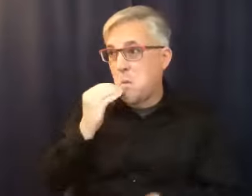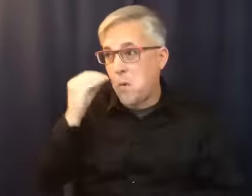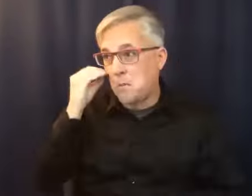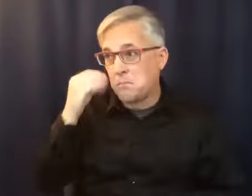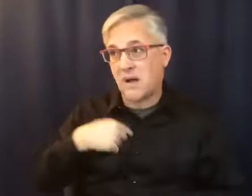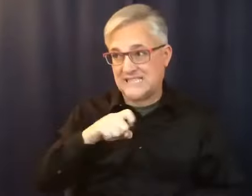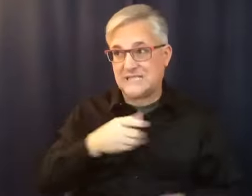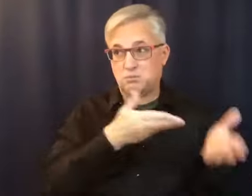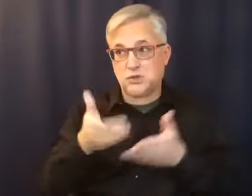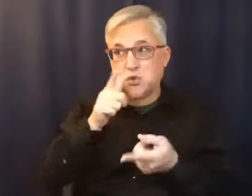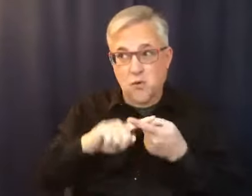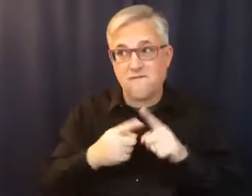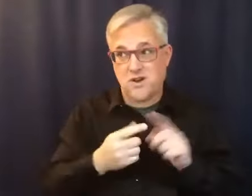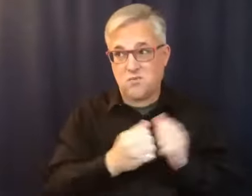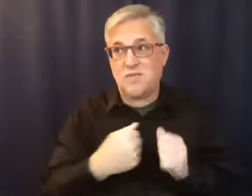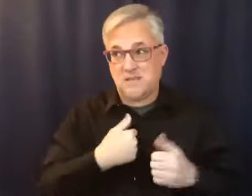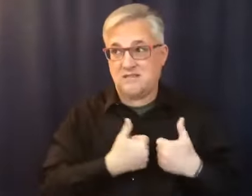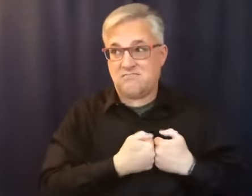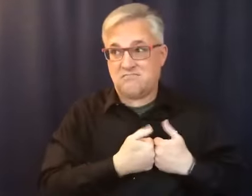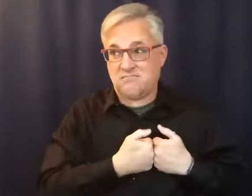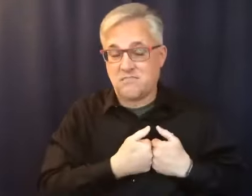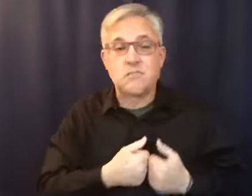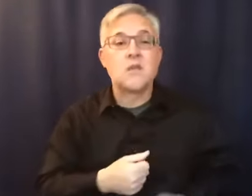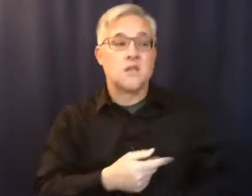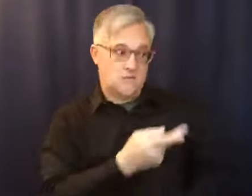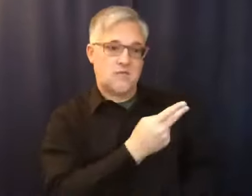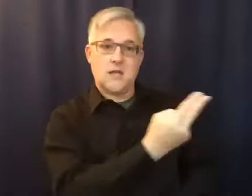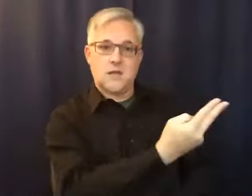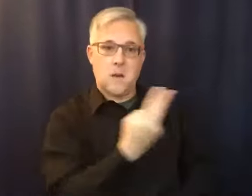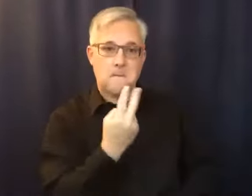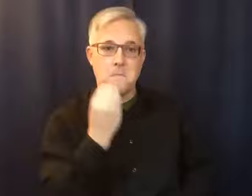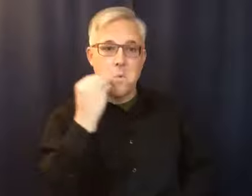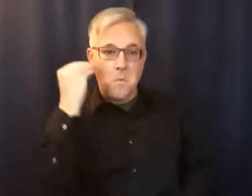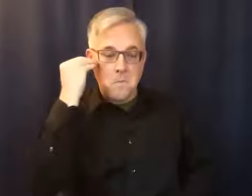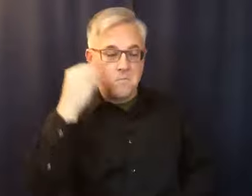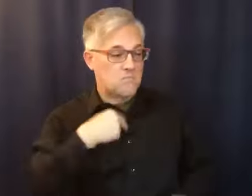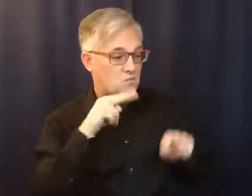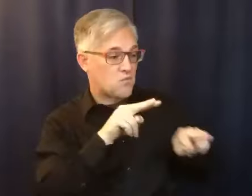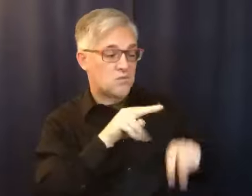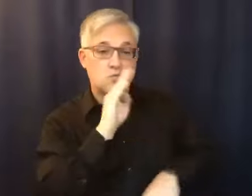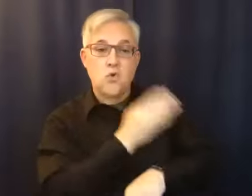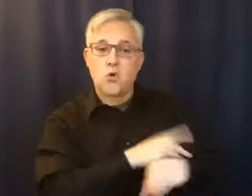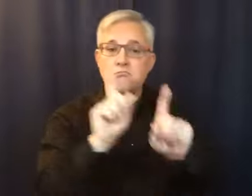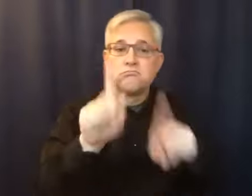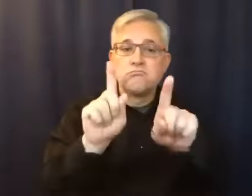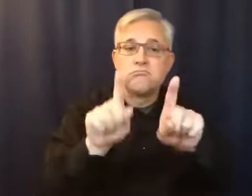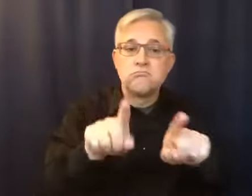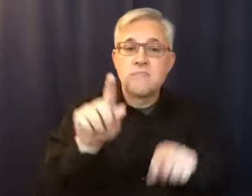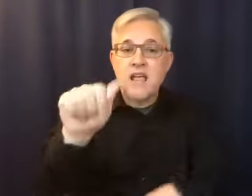And Lisa came home. And I watched Lisa go to meetings in upstate New York,